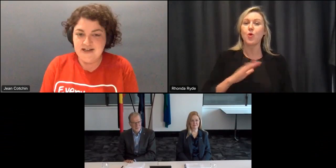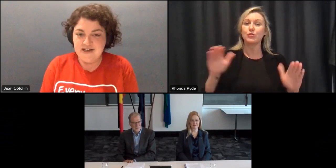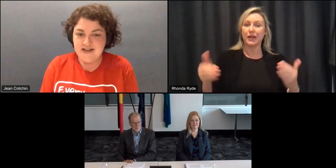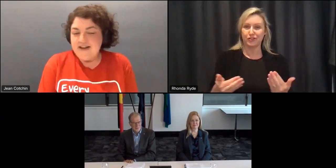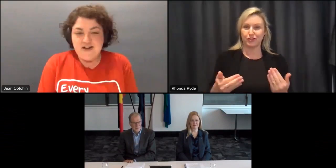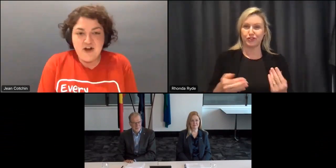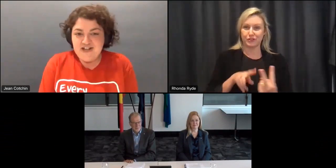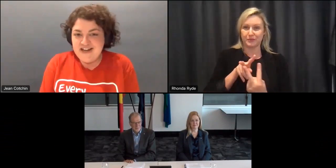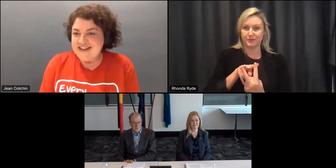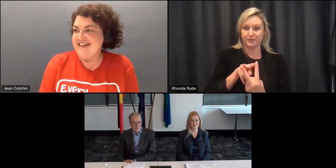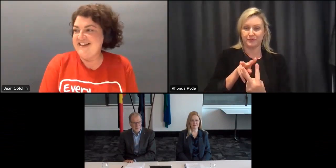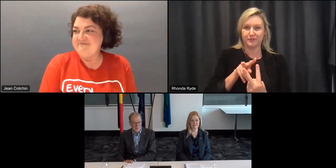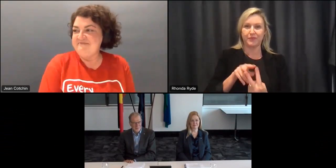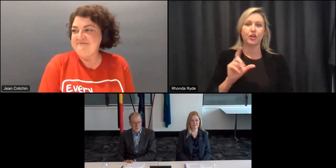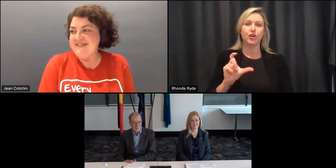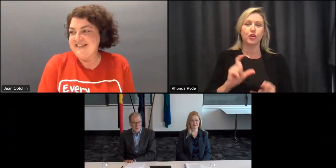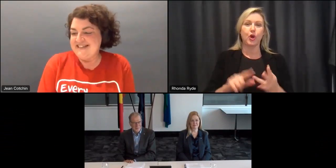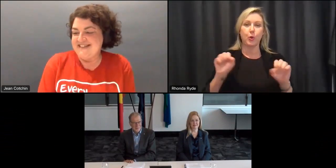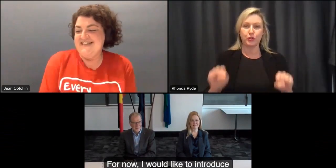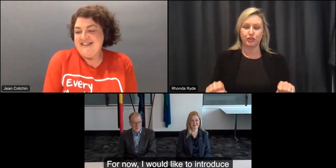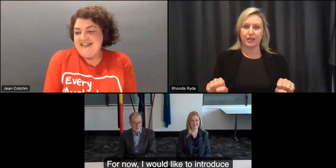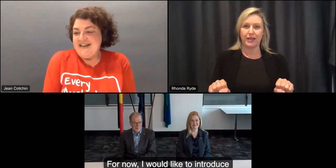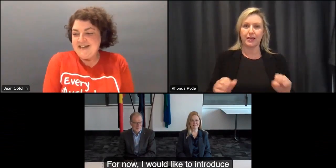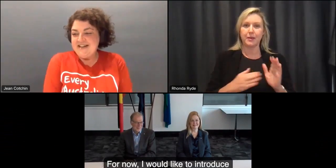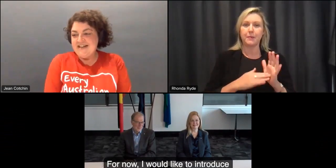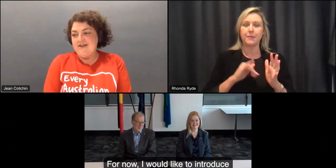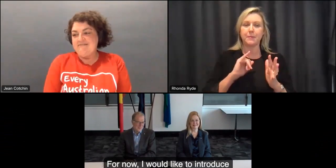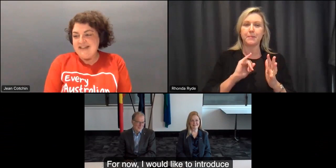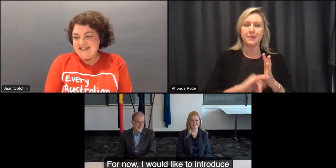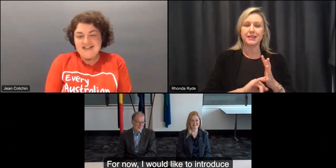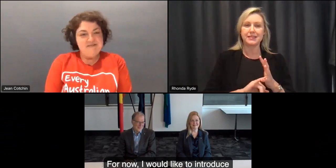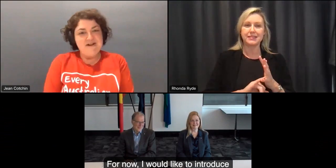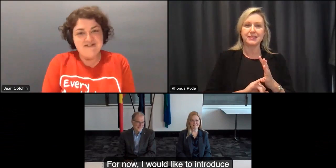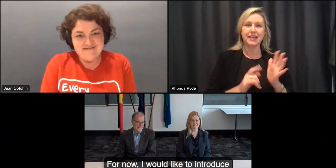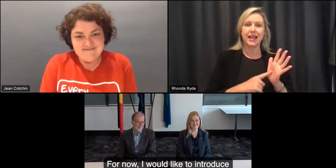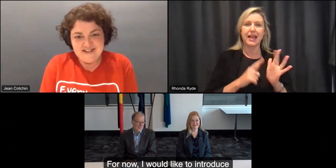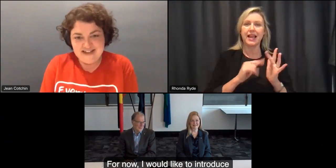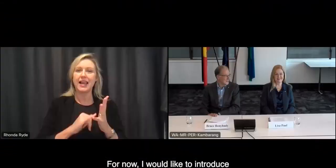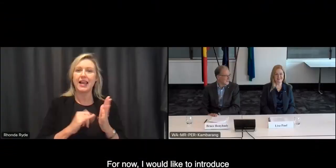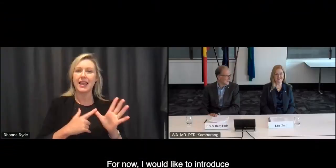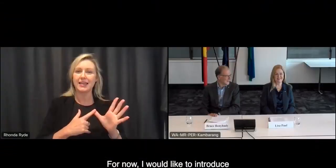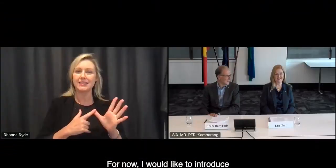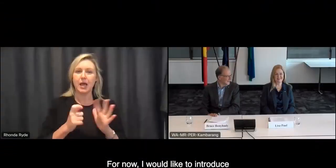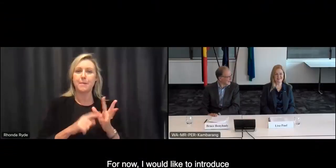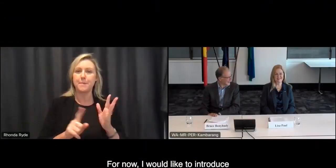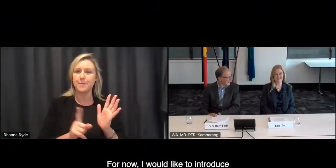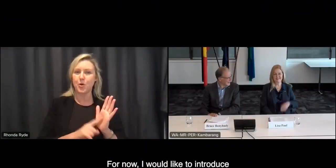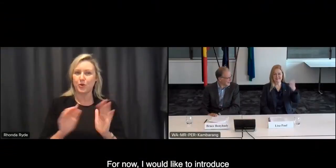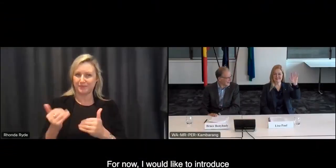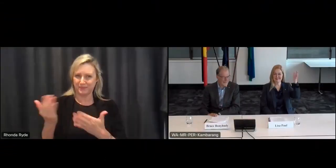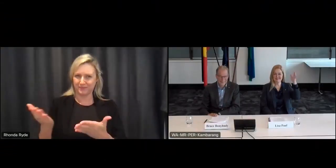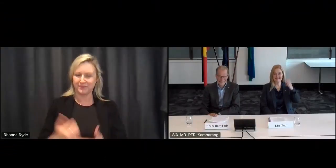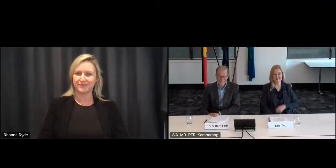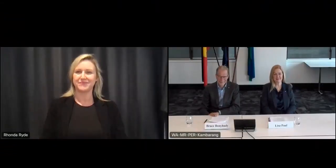uh co-chair um miss uh lisa paul um over to you lisa